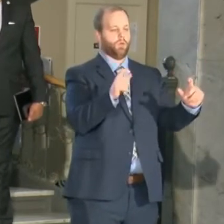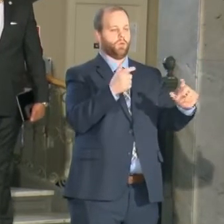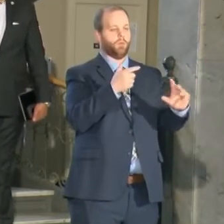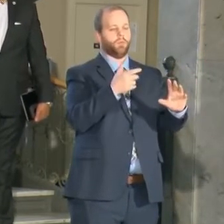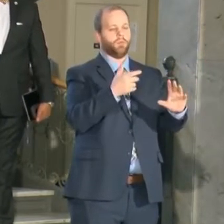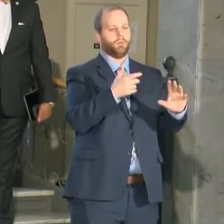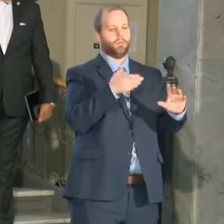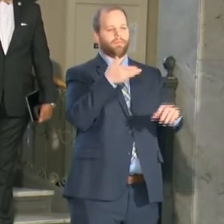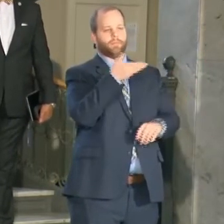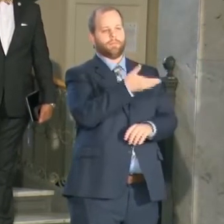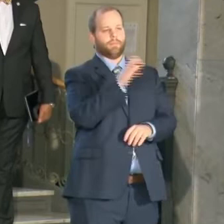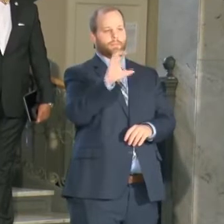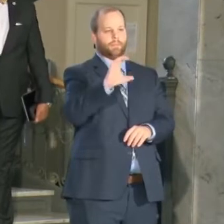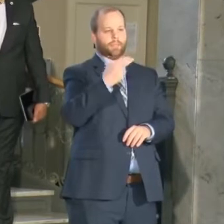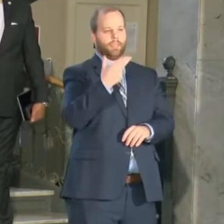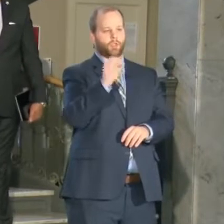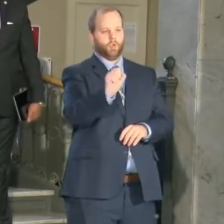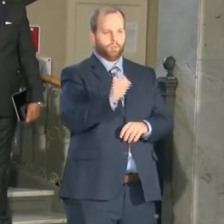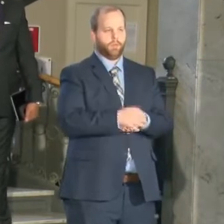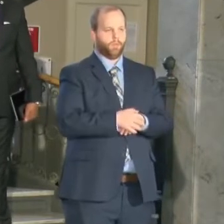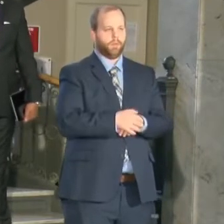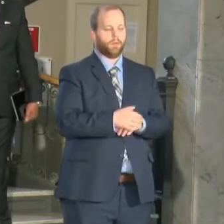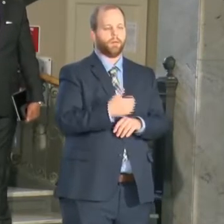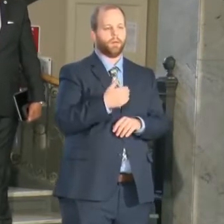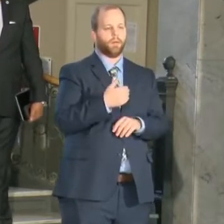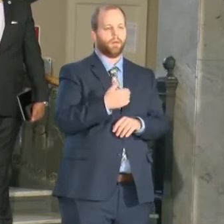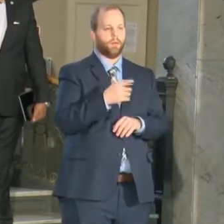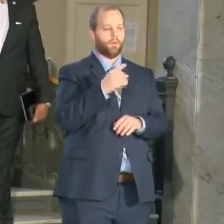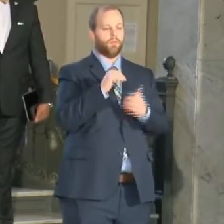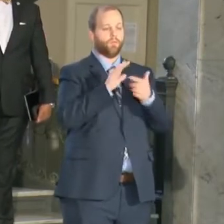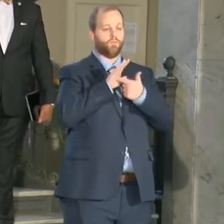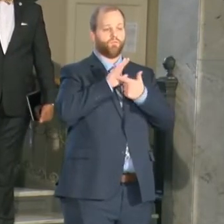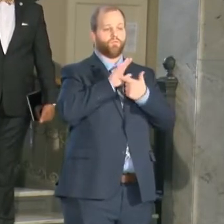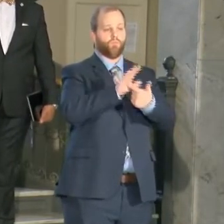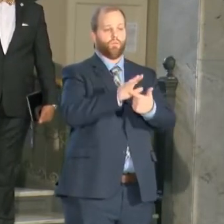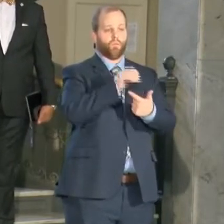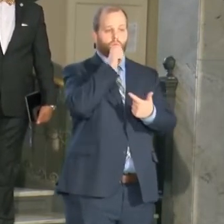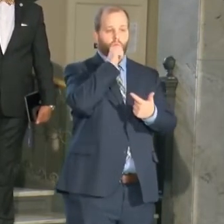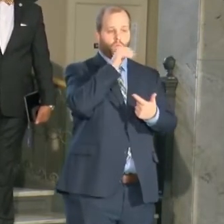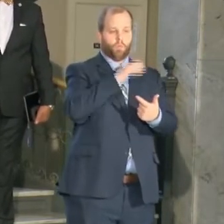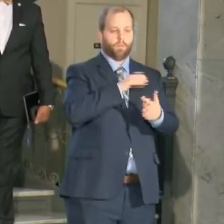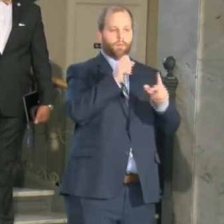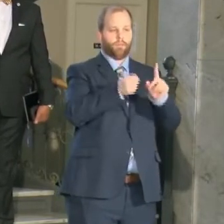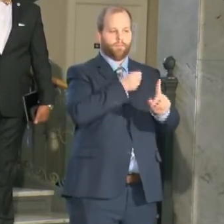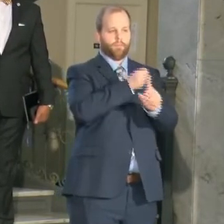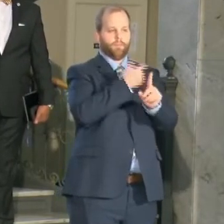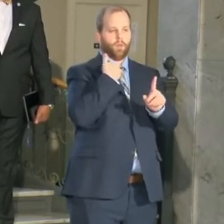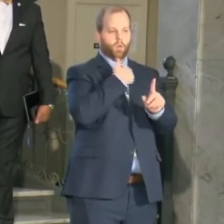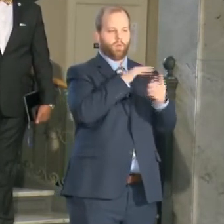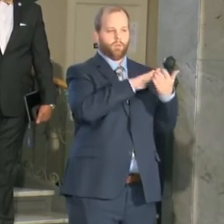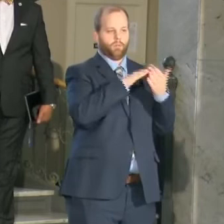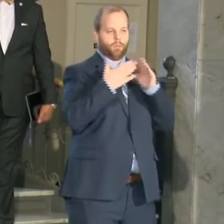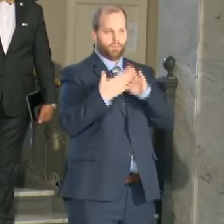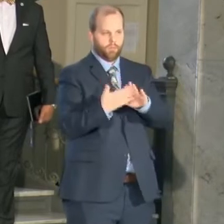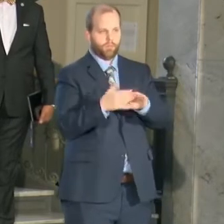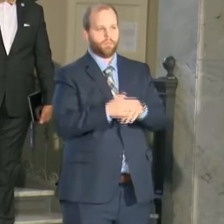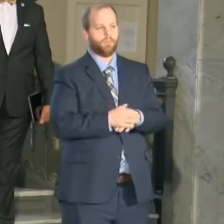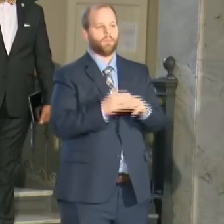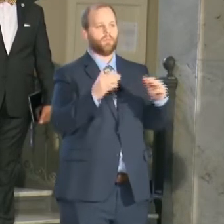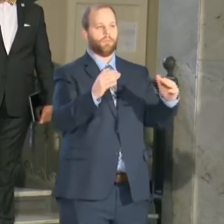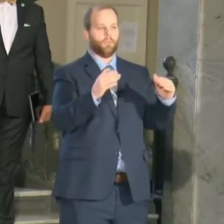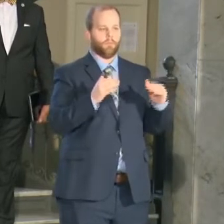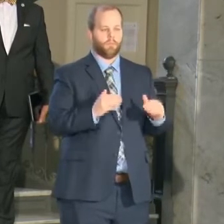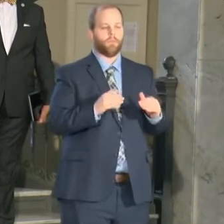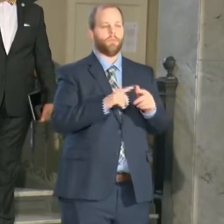dynamic impact that they make to the department and to this community. And also we're hiring for class 101. That class will